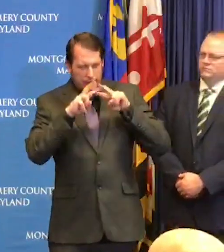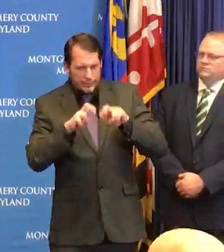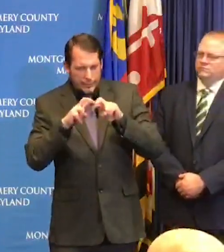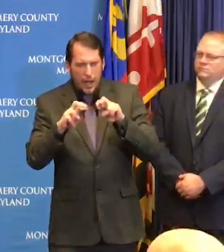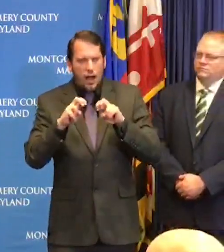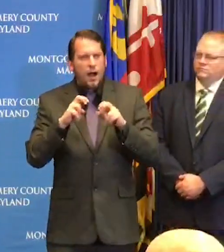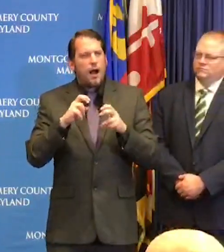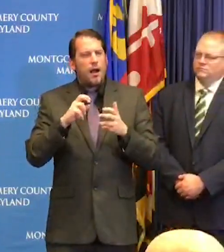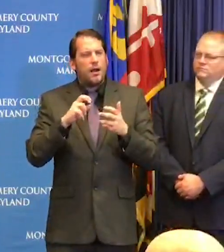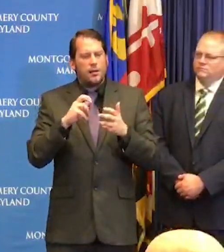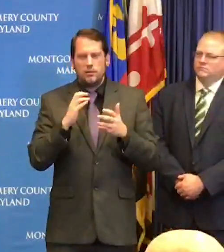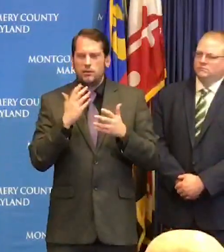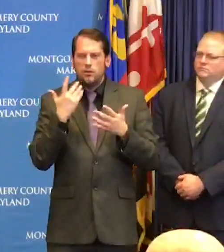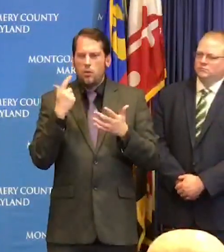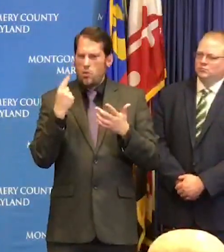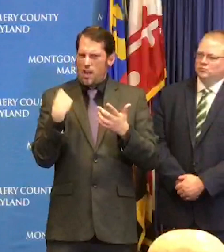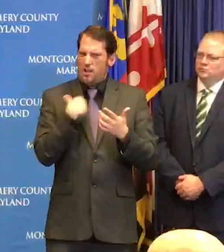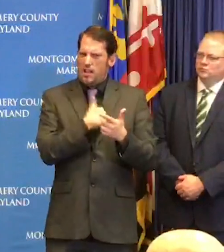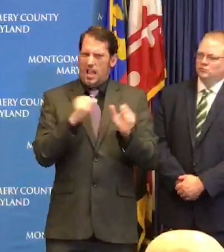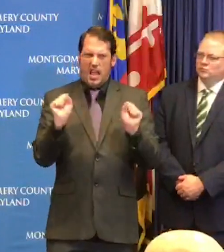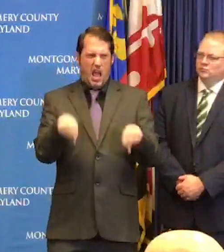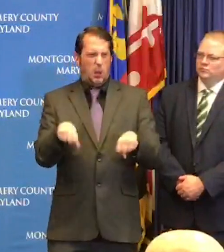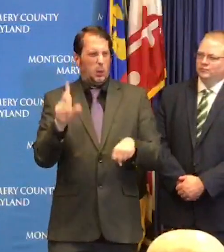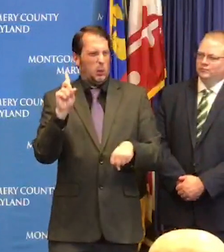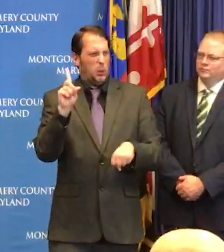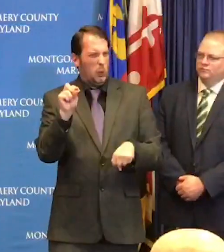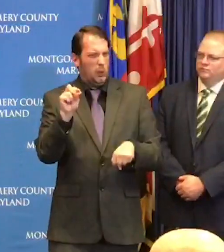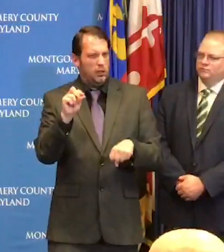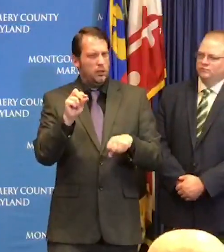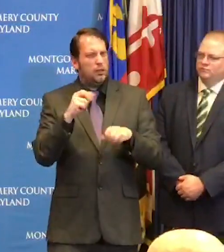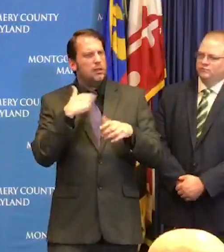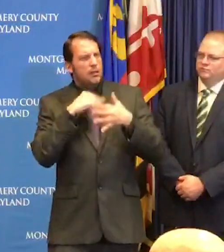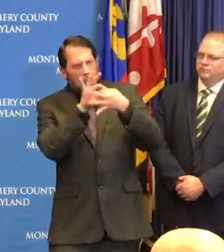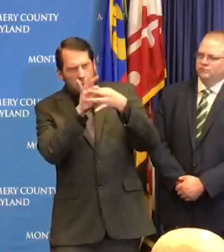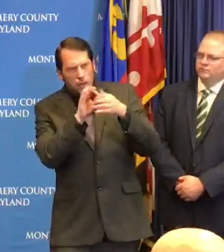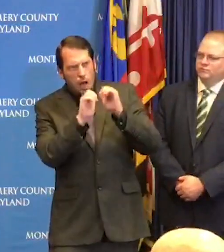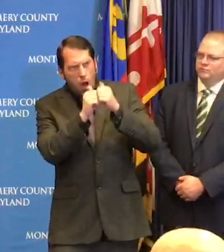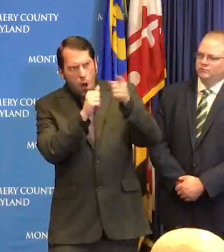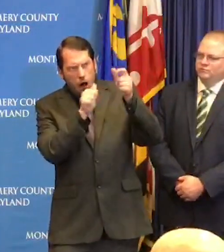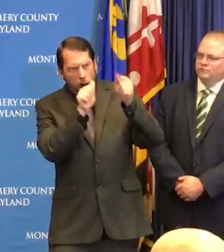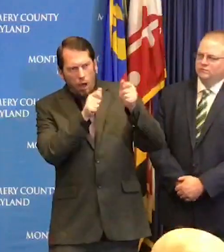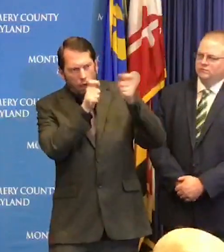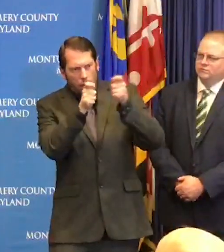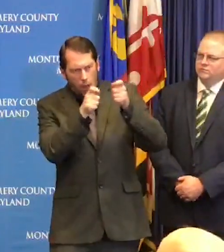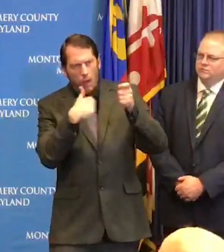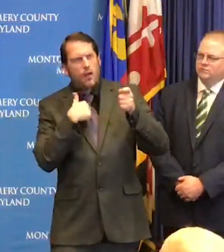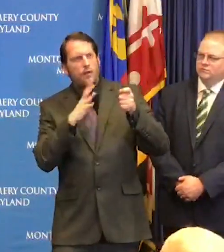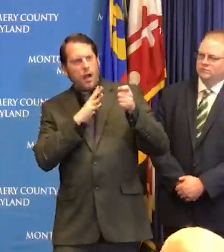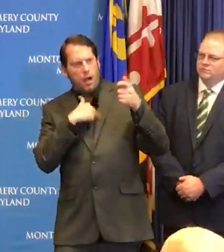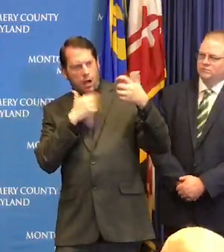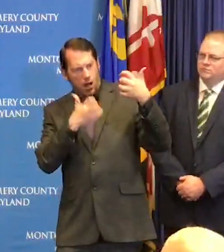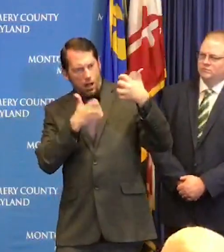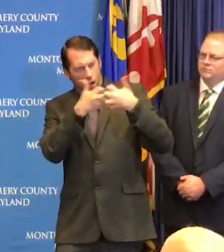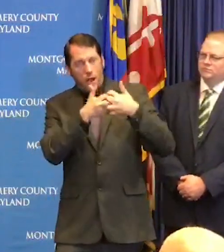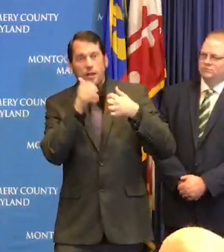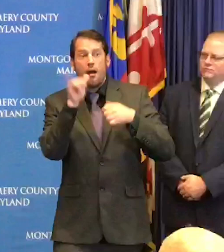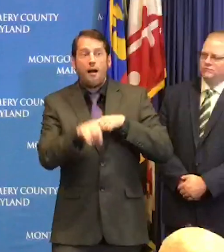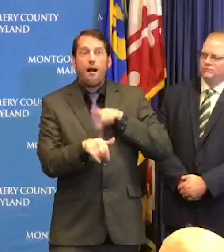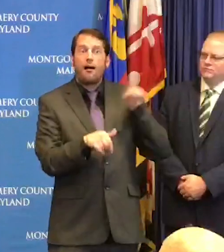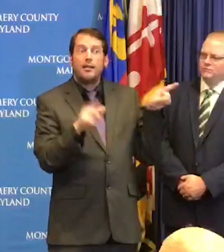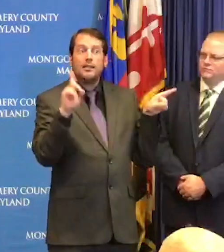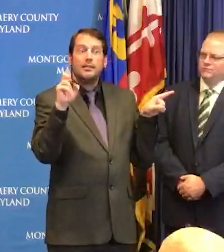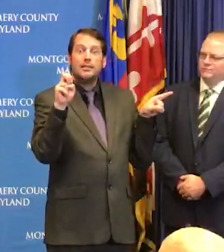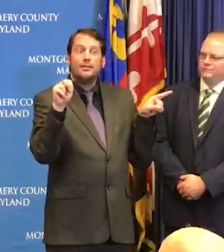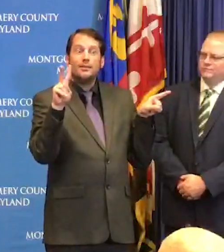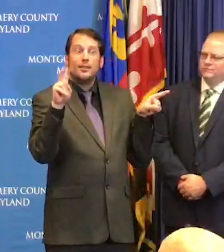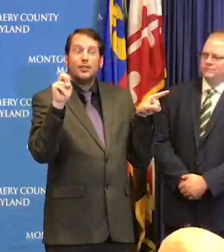how they stand those up the mobile unit in Denver it's not open to the general public you still actually have to have a doctor's